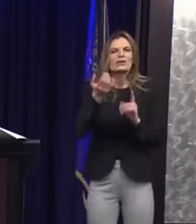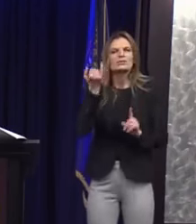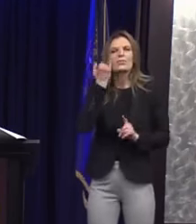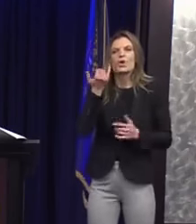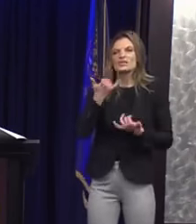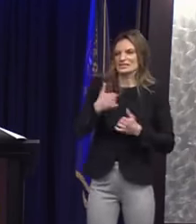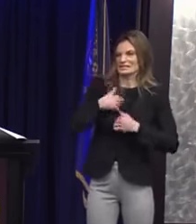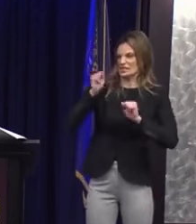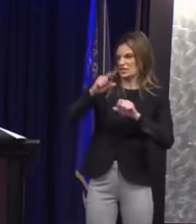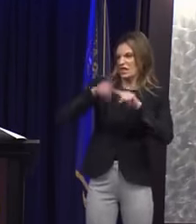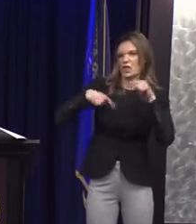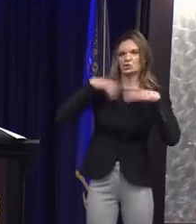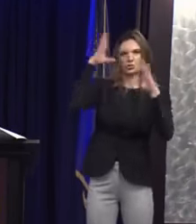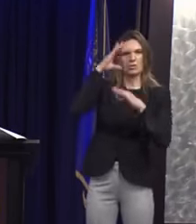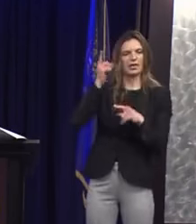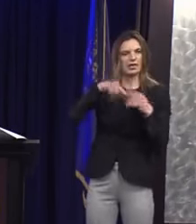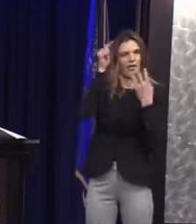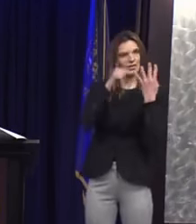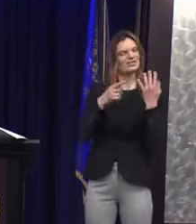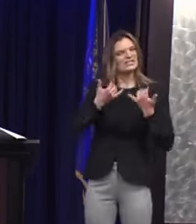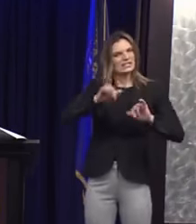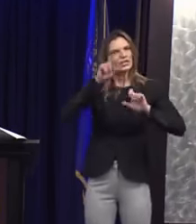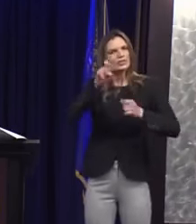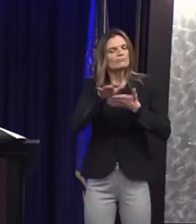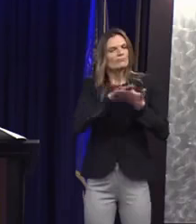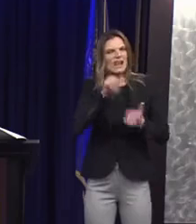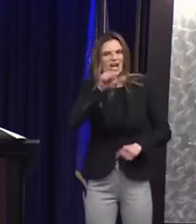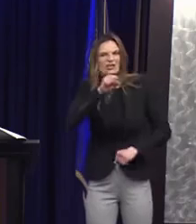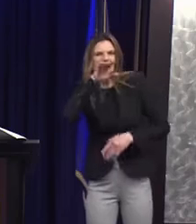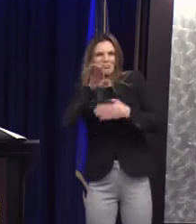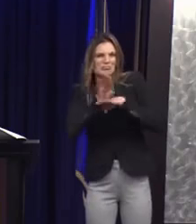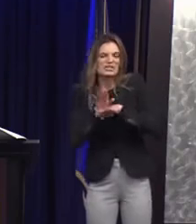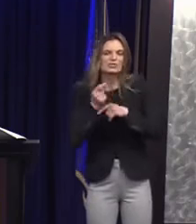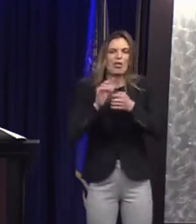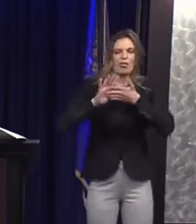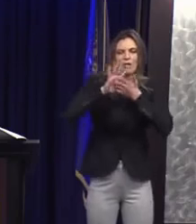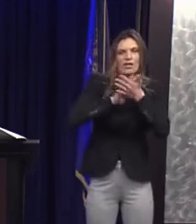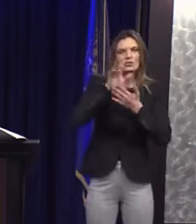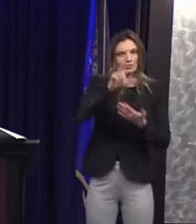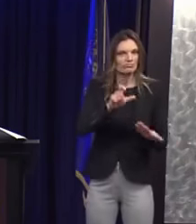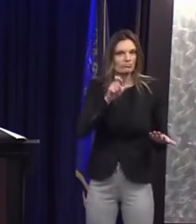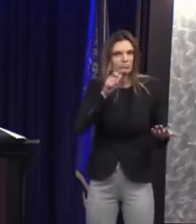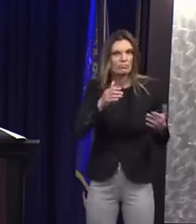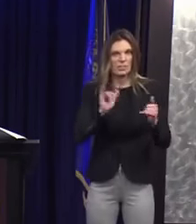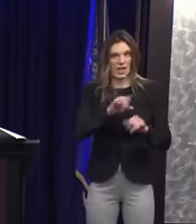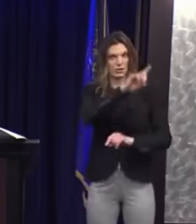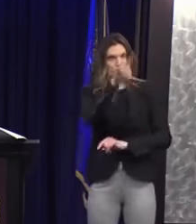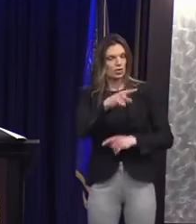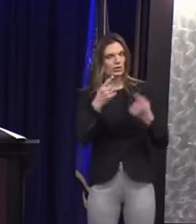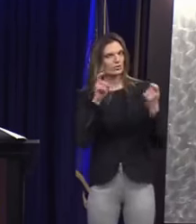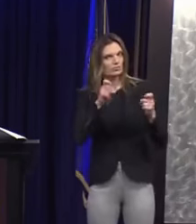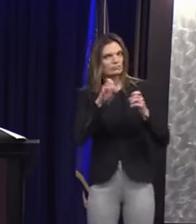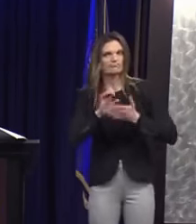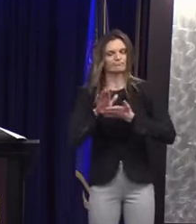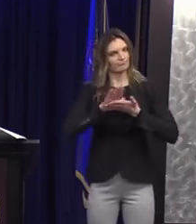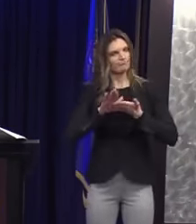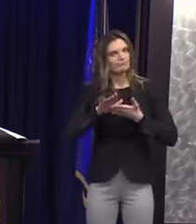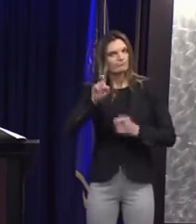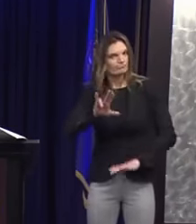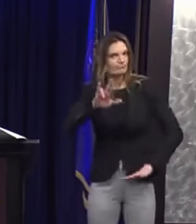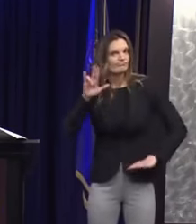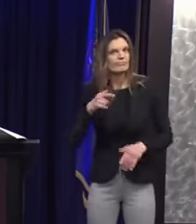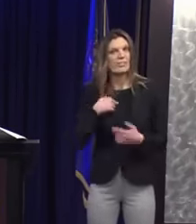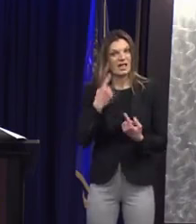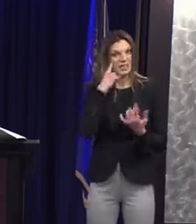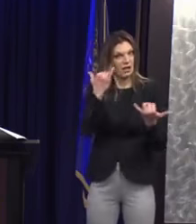inherent to their roles as employees and officials as the city of Detroit. And I believe there is